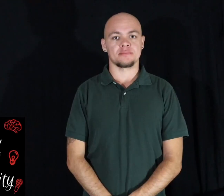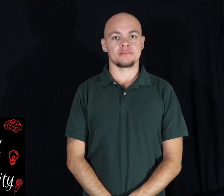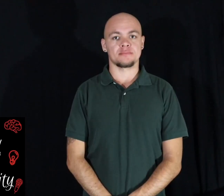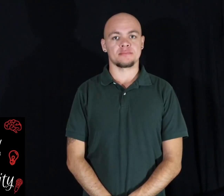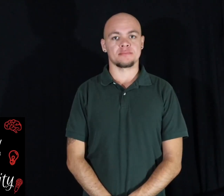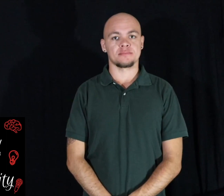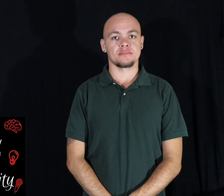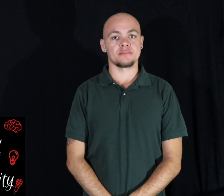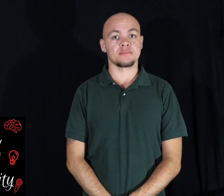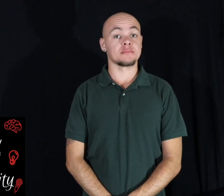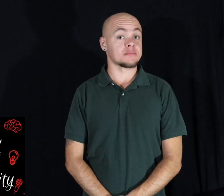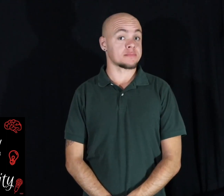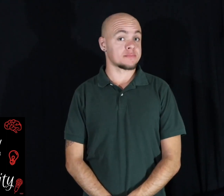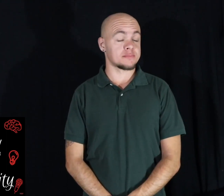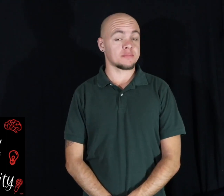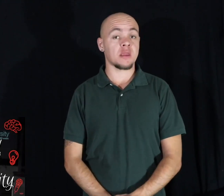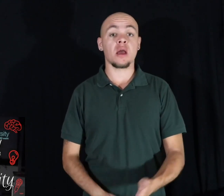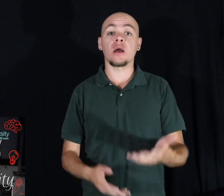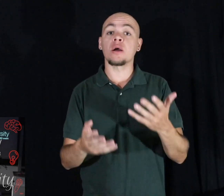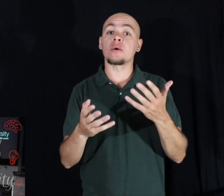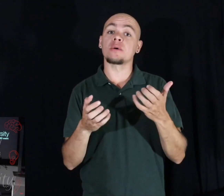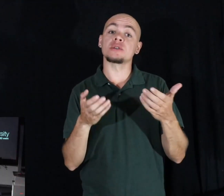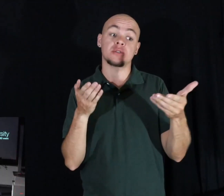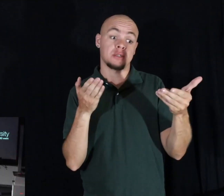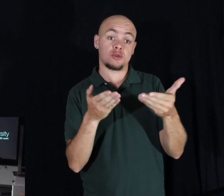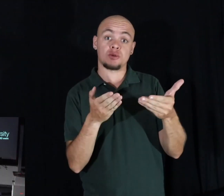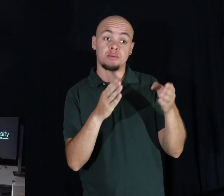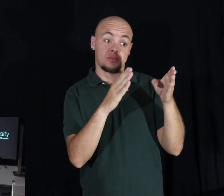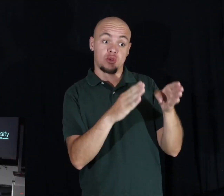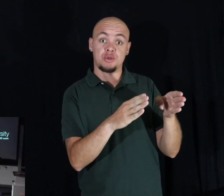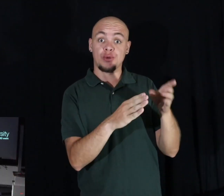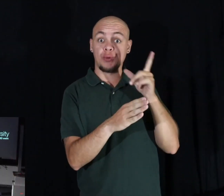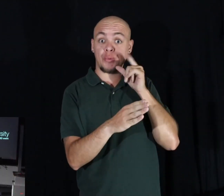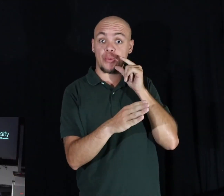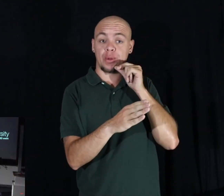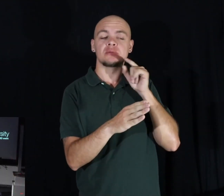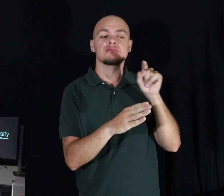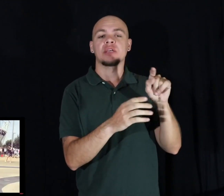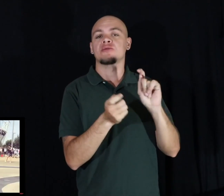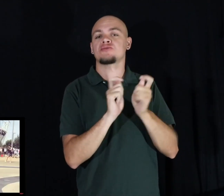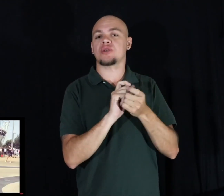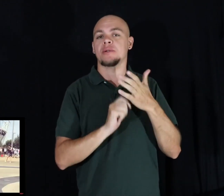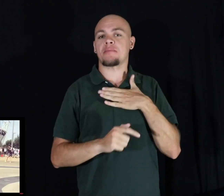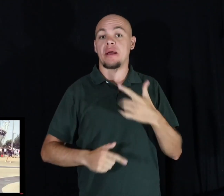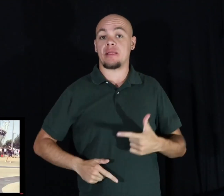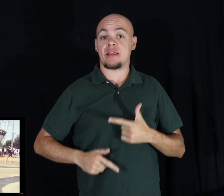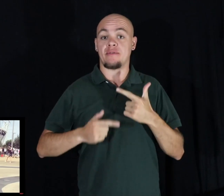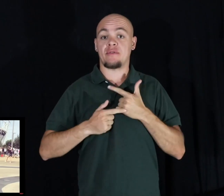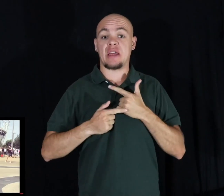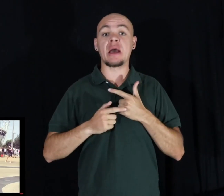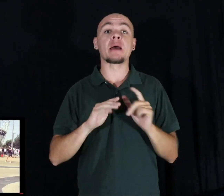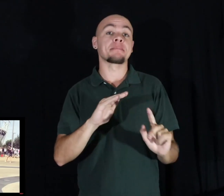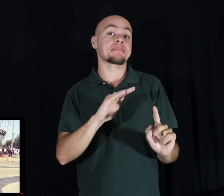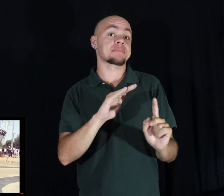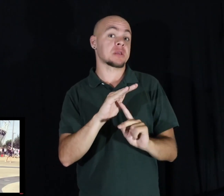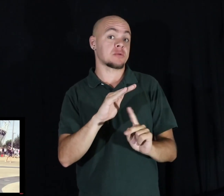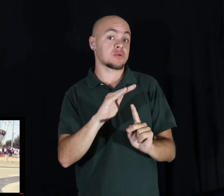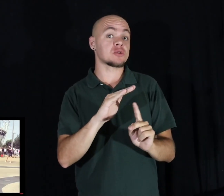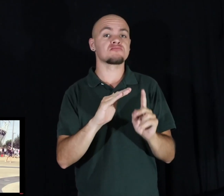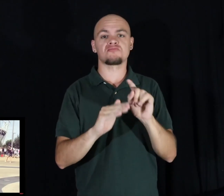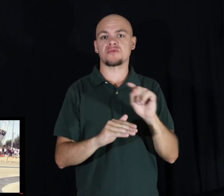I'd like to introduce you to the person that changed my life. In primary school, I used to have a speech impediment.